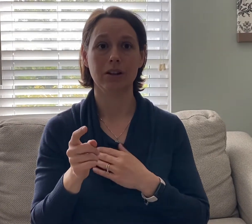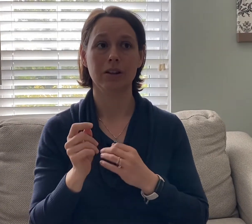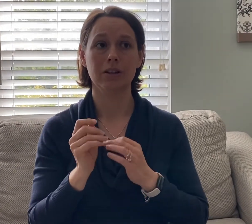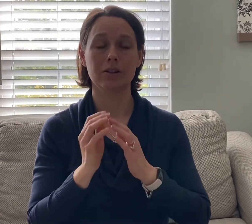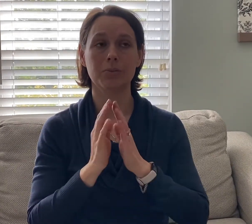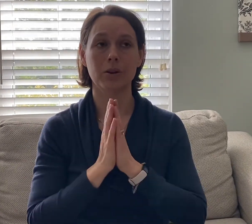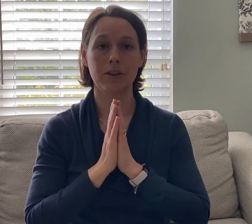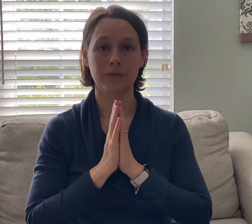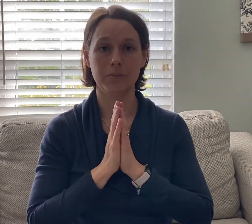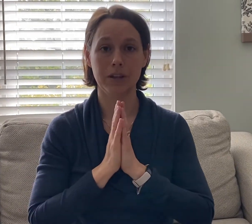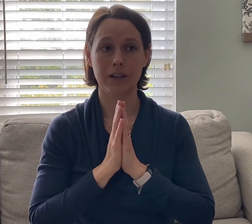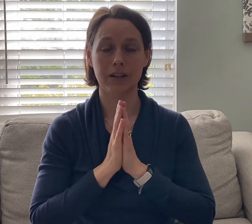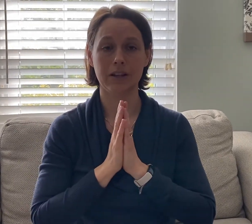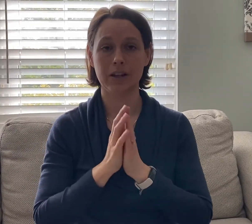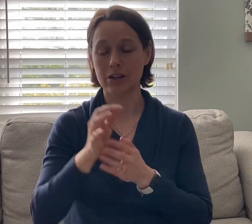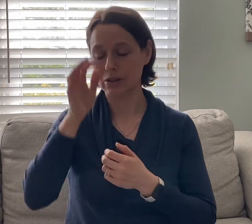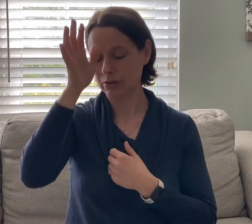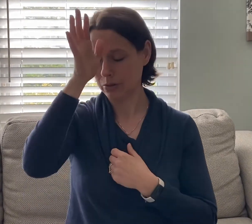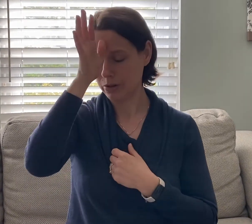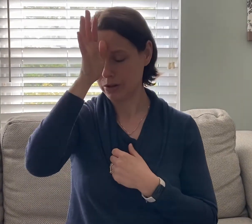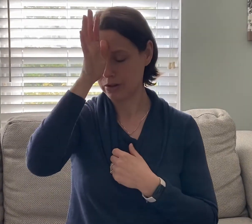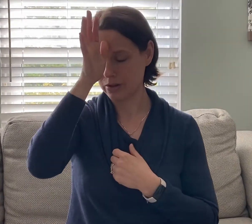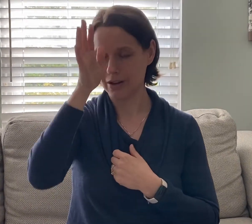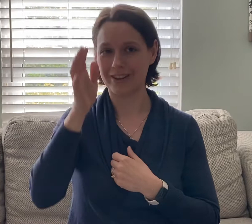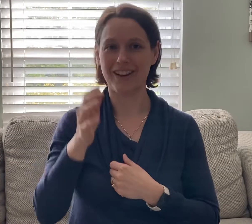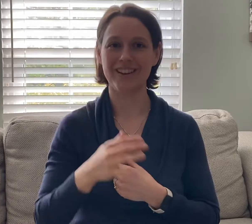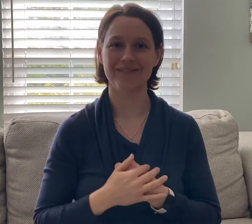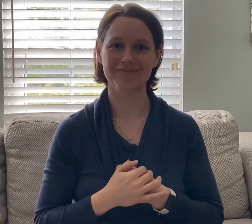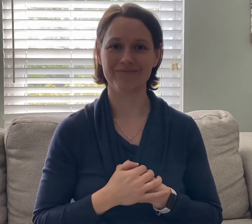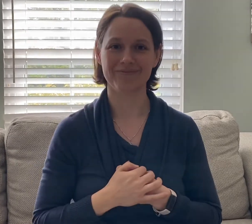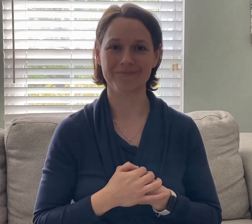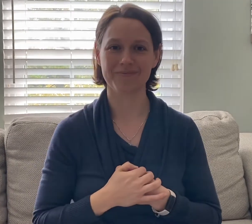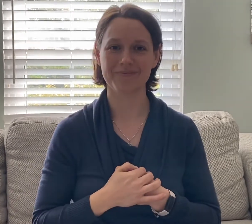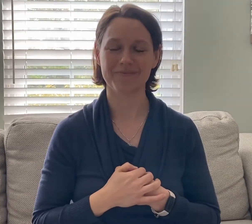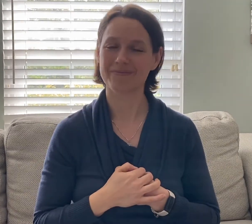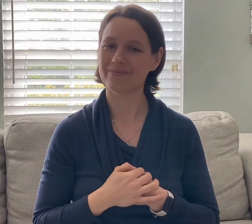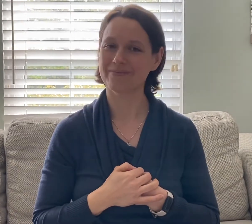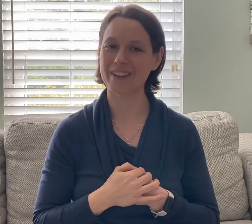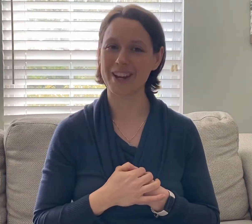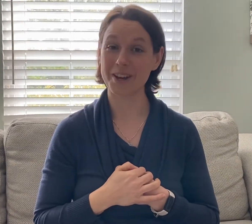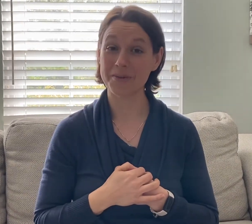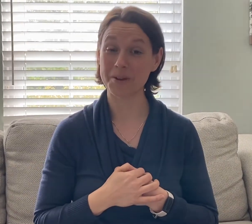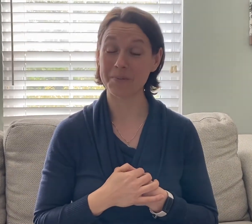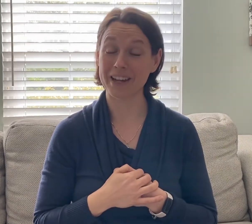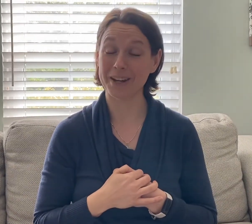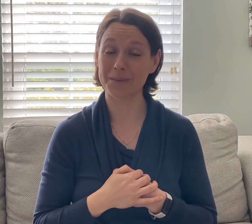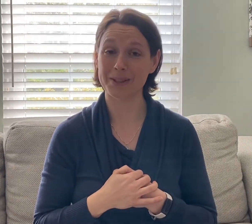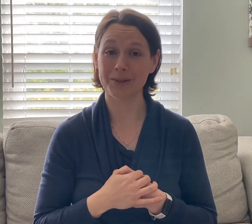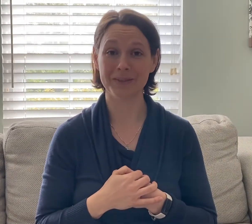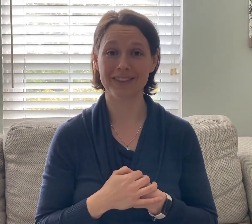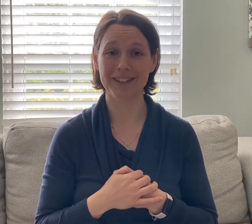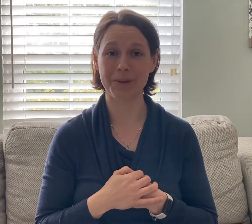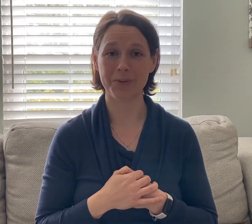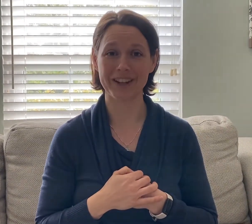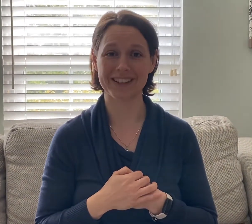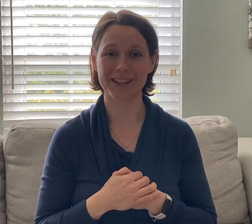pray for me to pray Lord our God there you go hope that helps you to pray to the